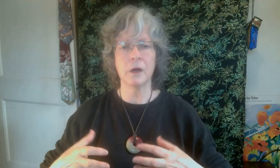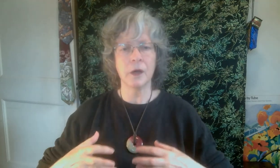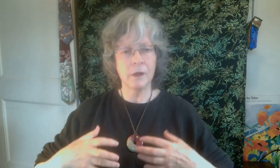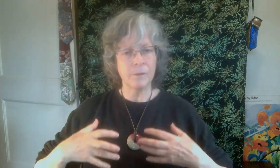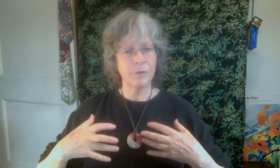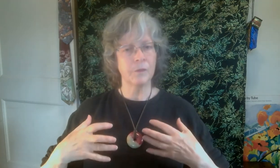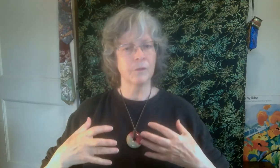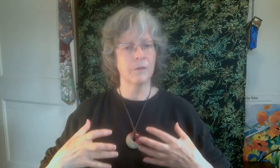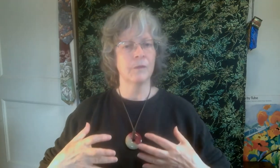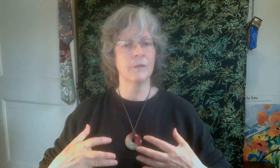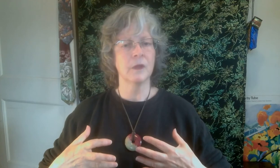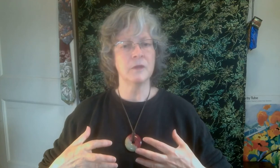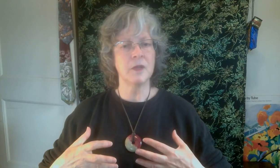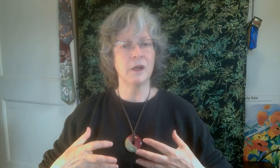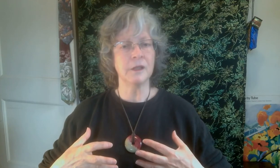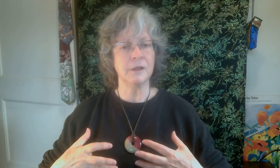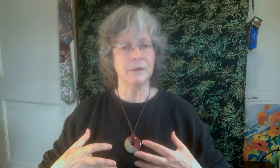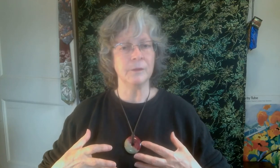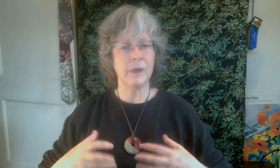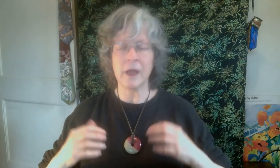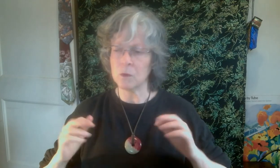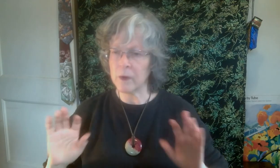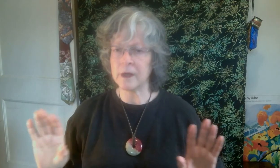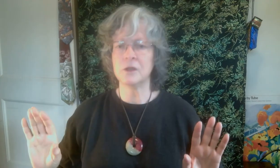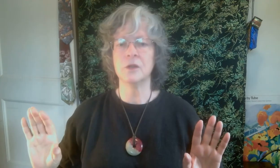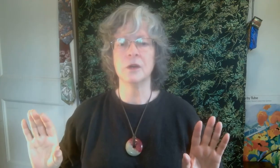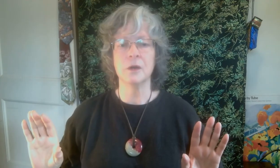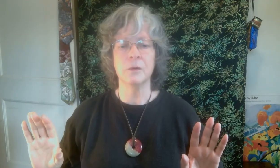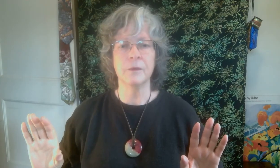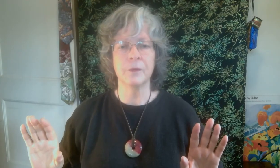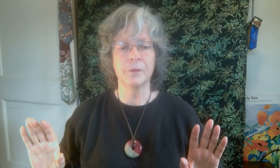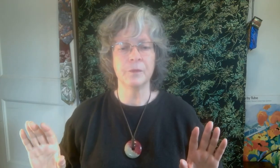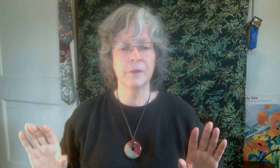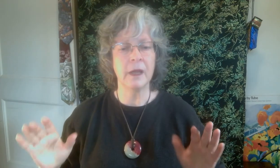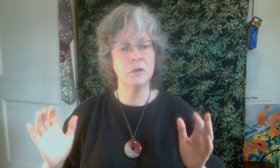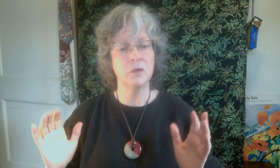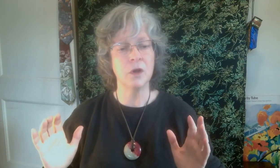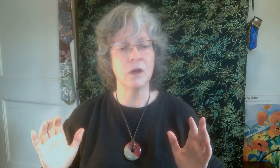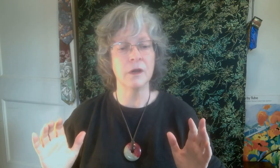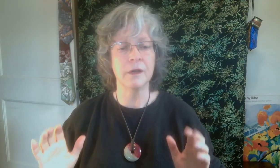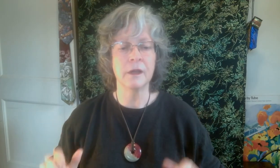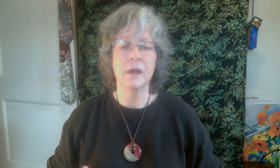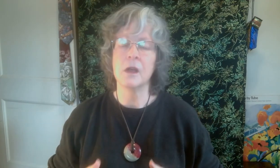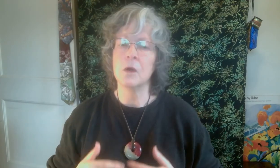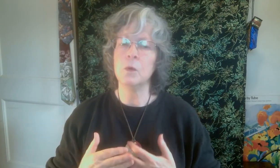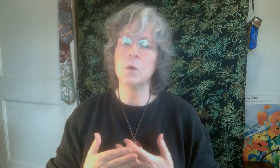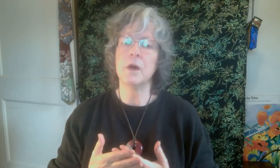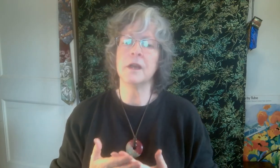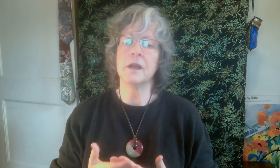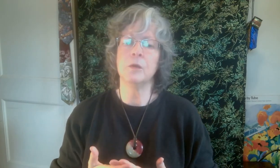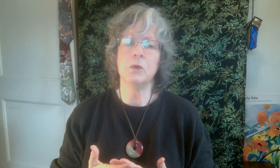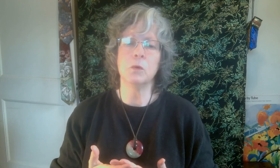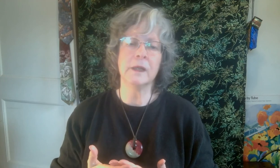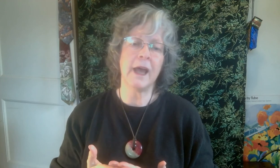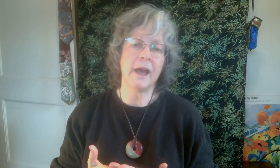solid and ready to go. And strong. We want to help you relax